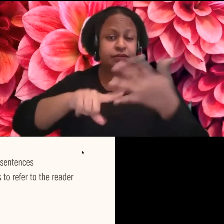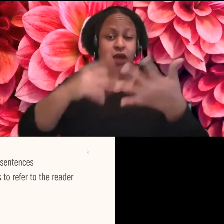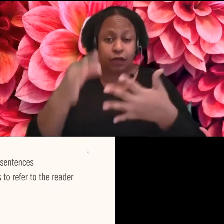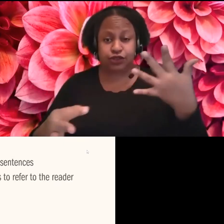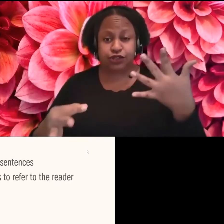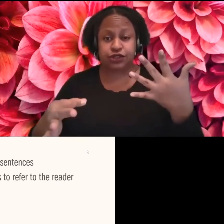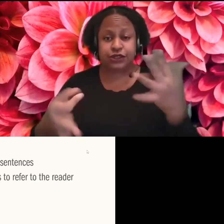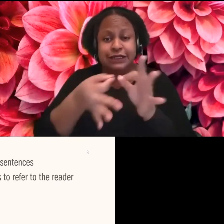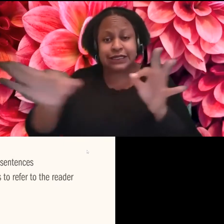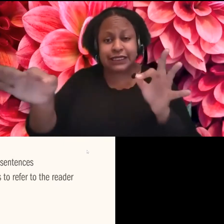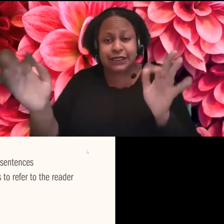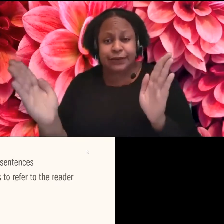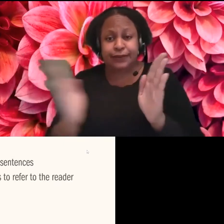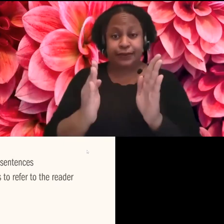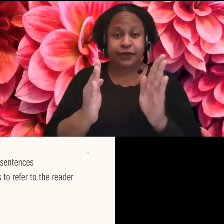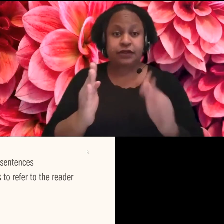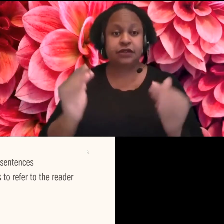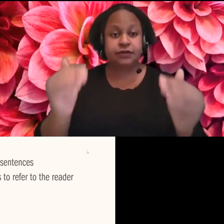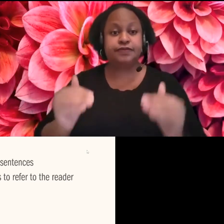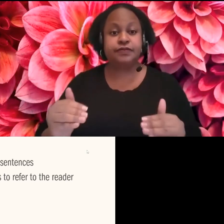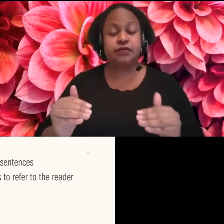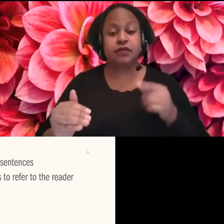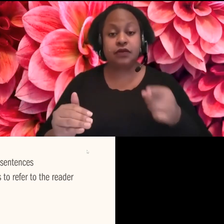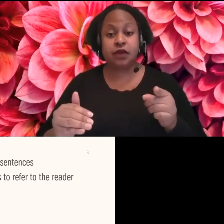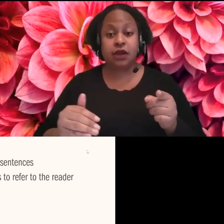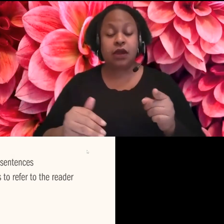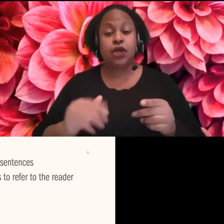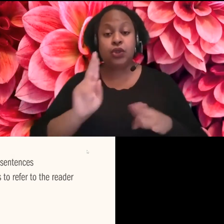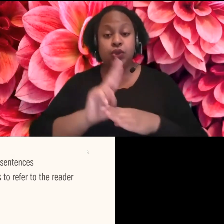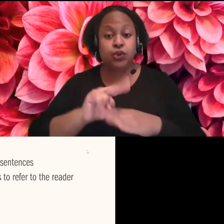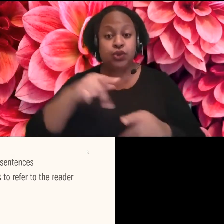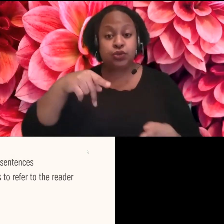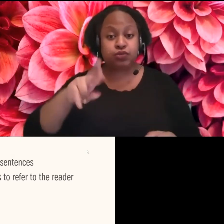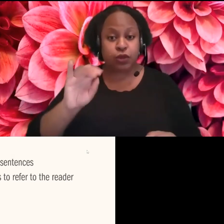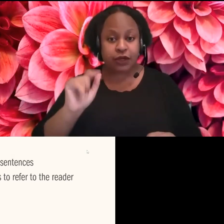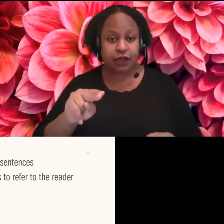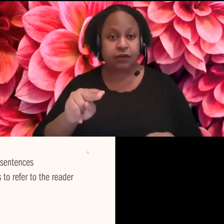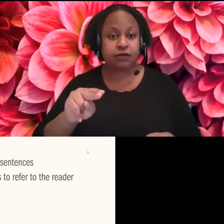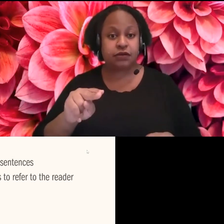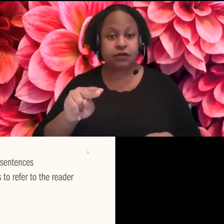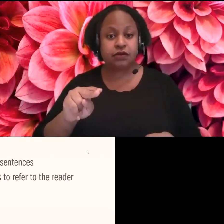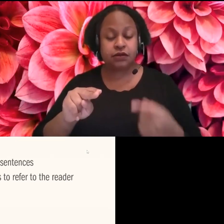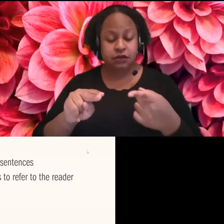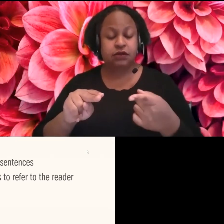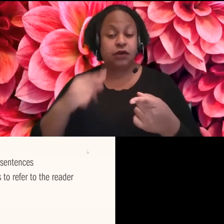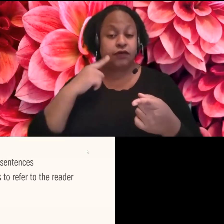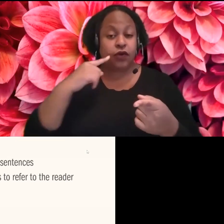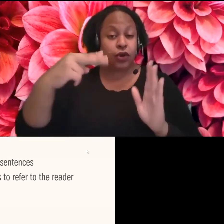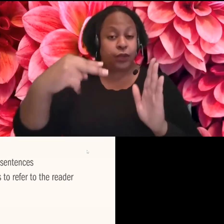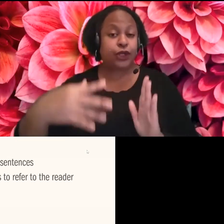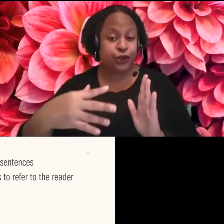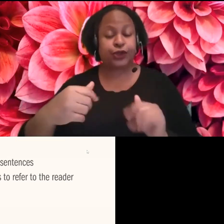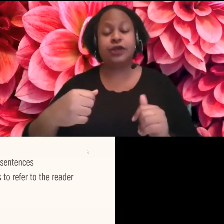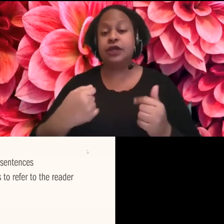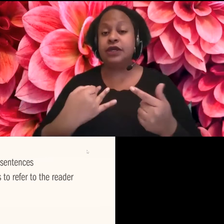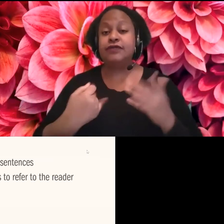use pronouns to refer to the reader. Um, so instead of saying,